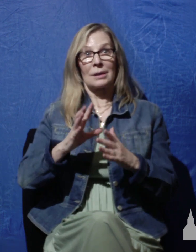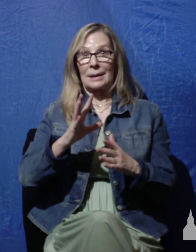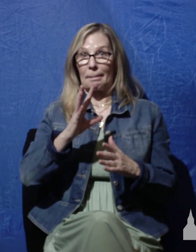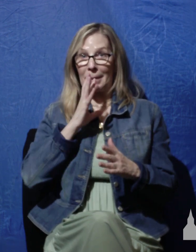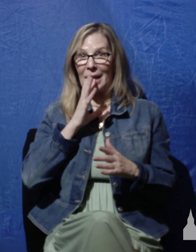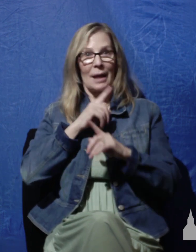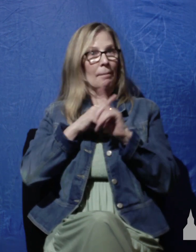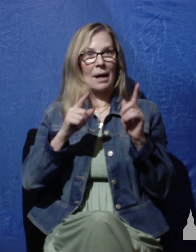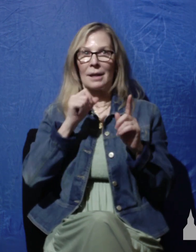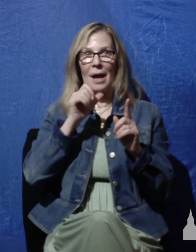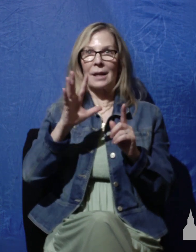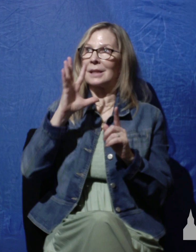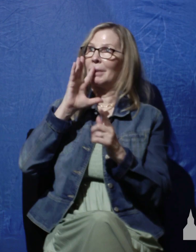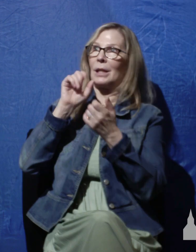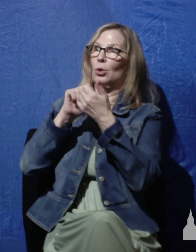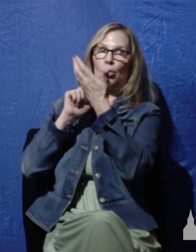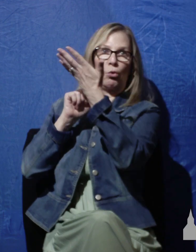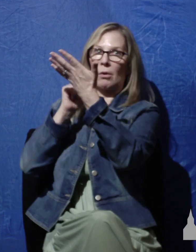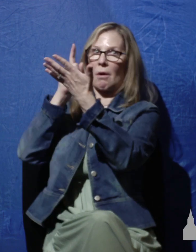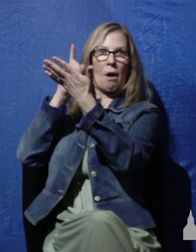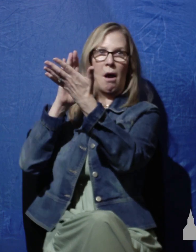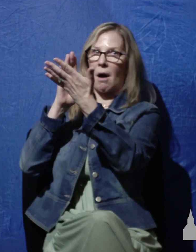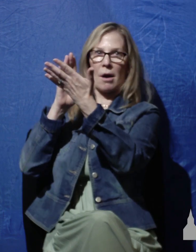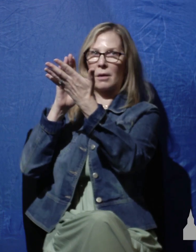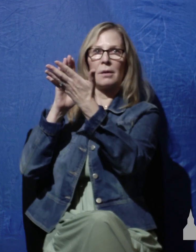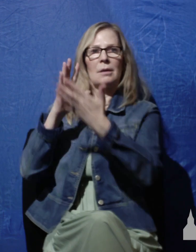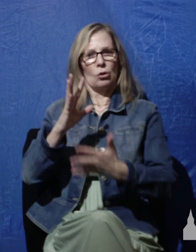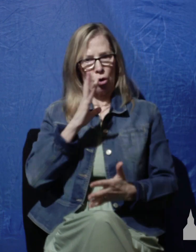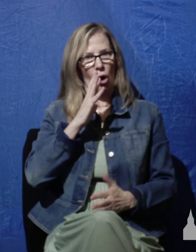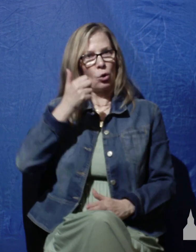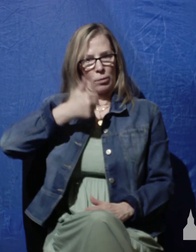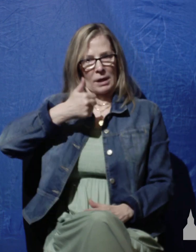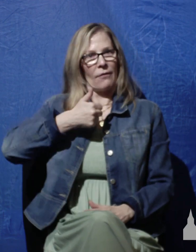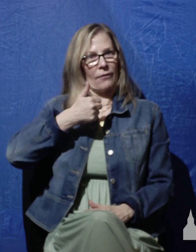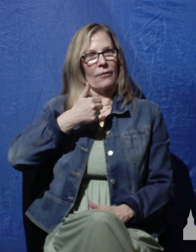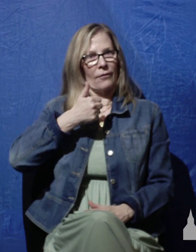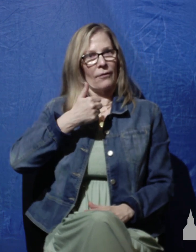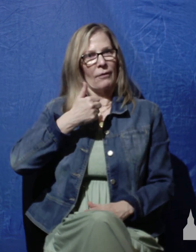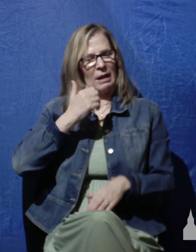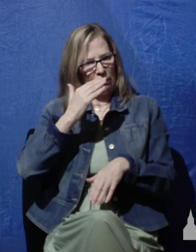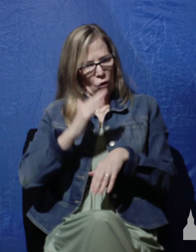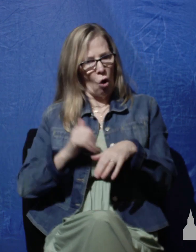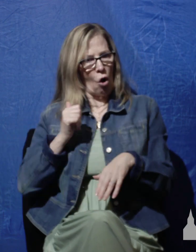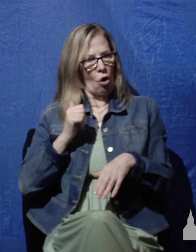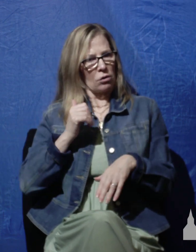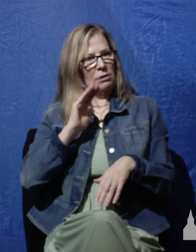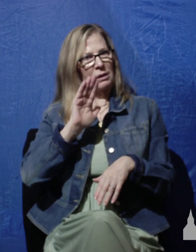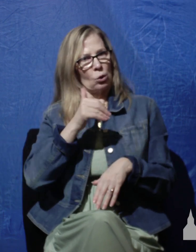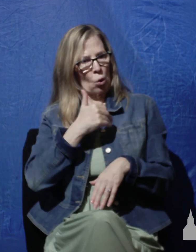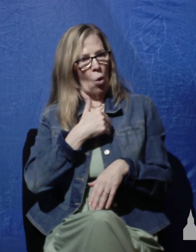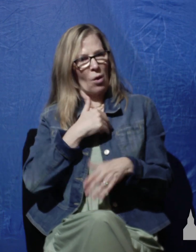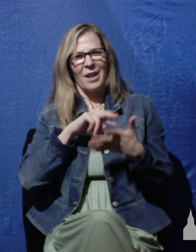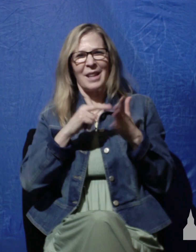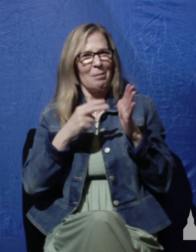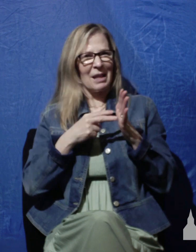He's speaking to himself. Notice, he calls upon his soul. What does he mean by his soul? He means his whole being.